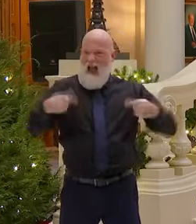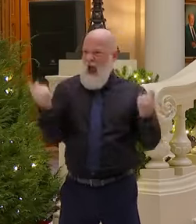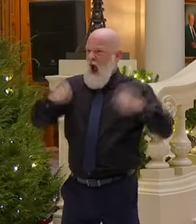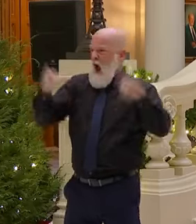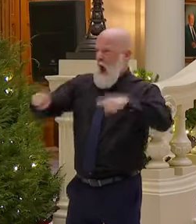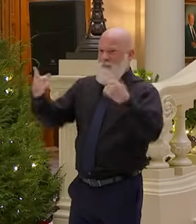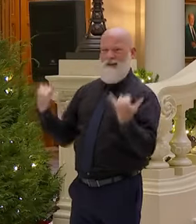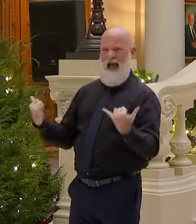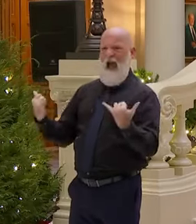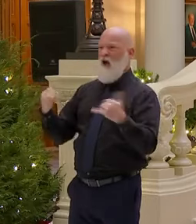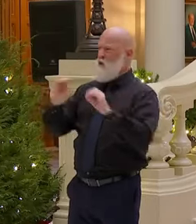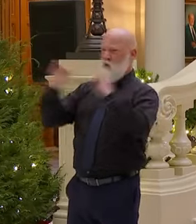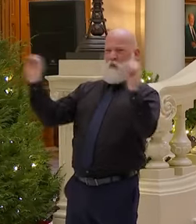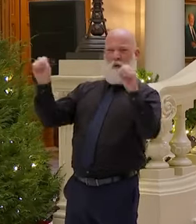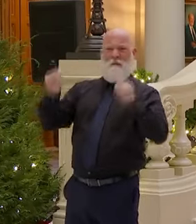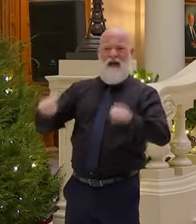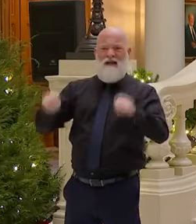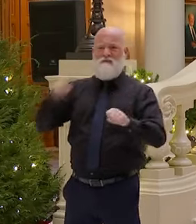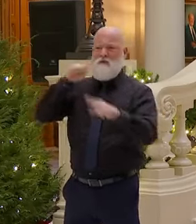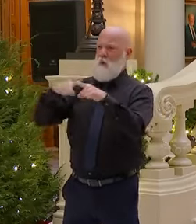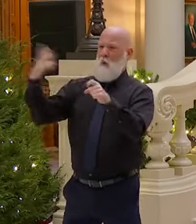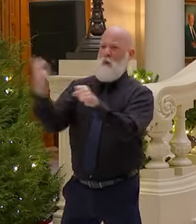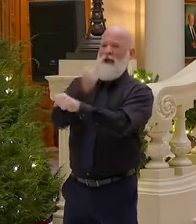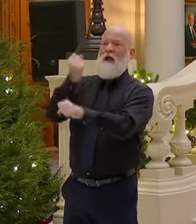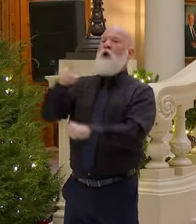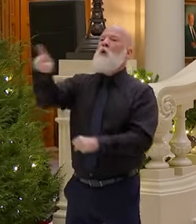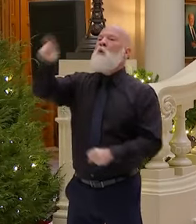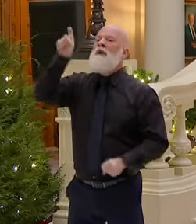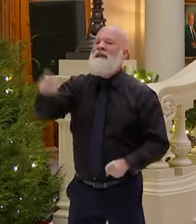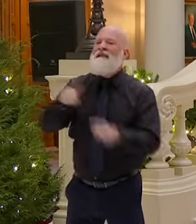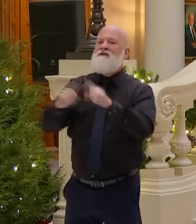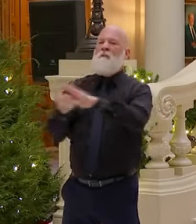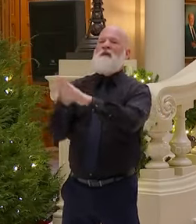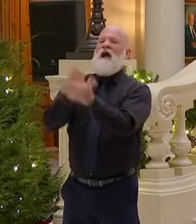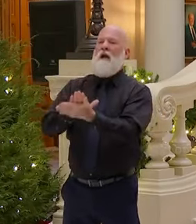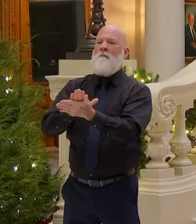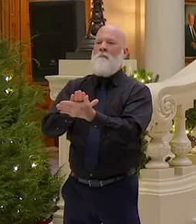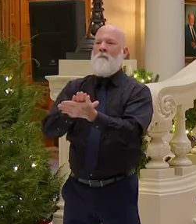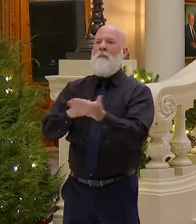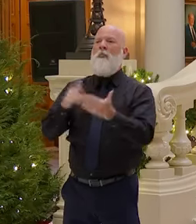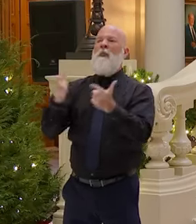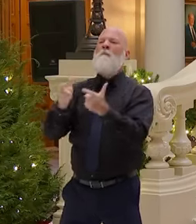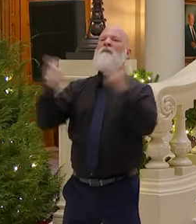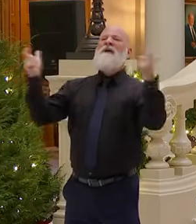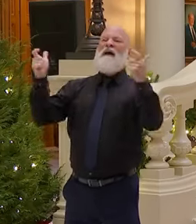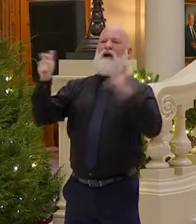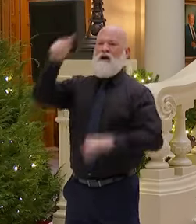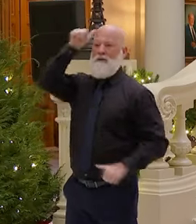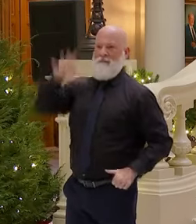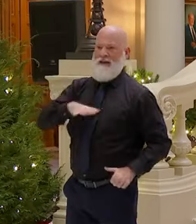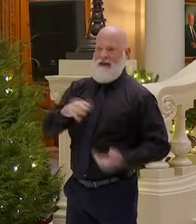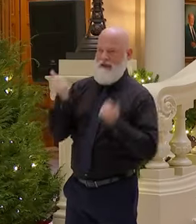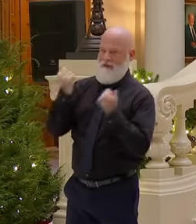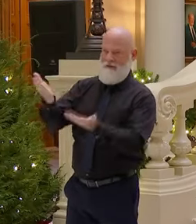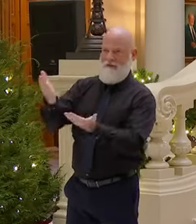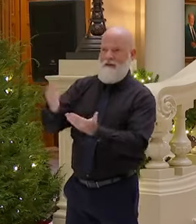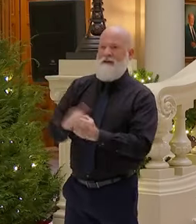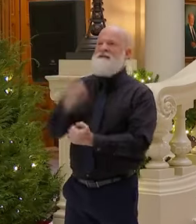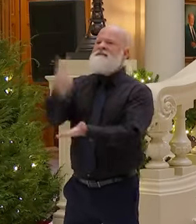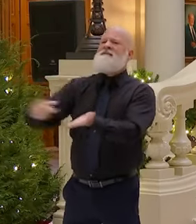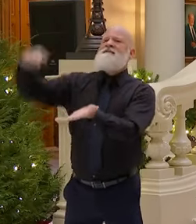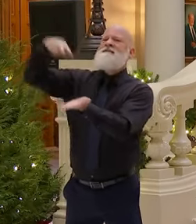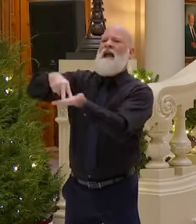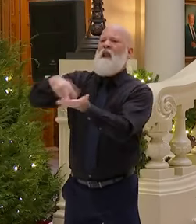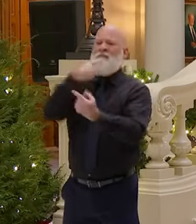Be the bigger man here and stop. Step in. Tell your supporters, don't be violent. Don't